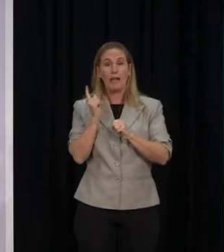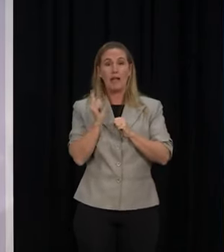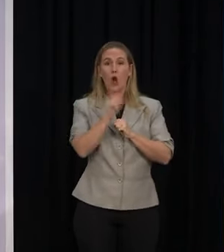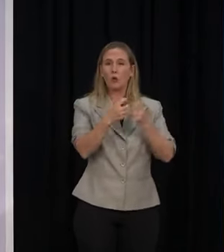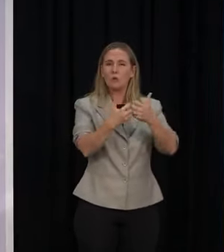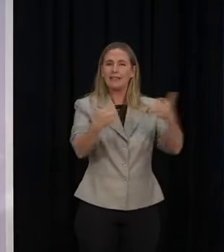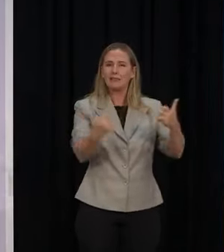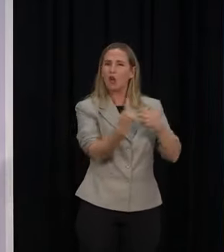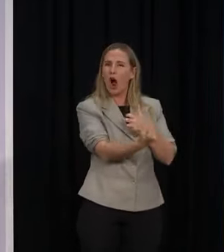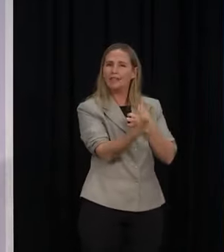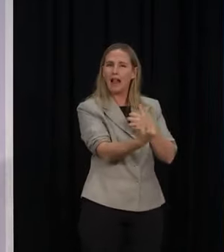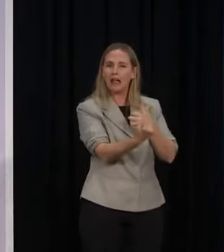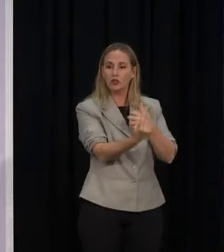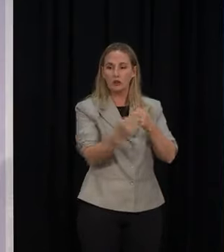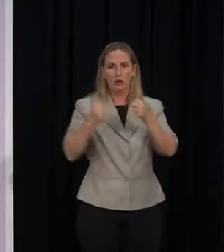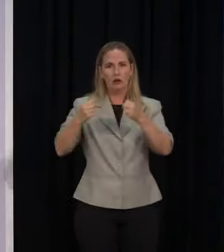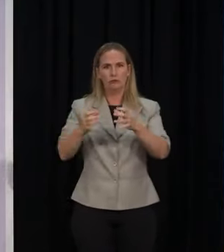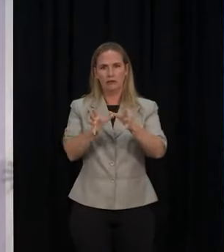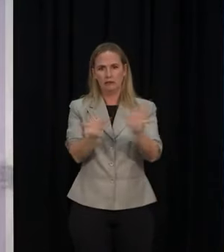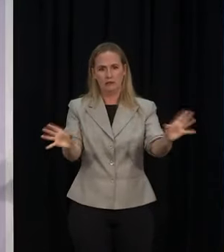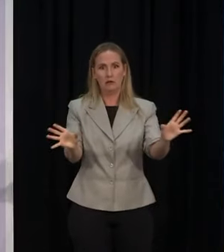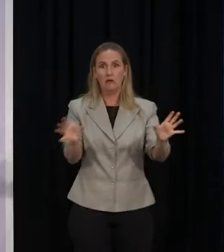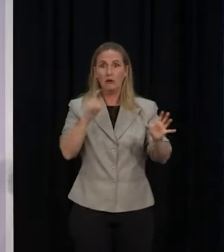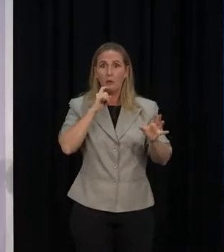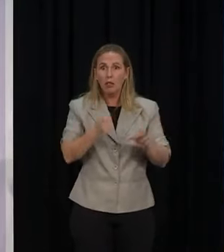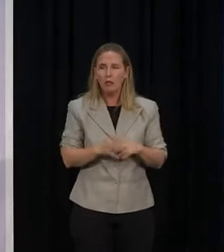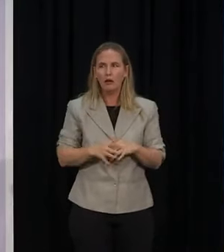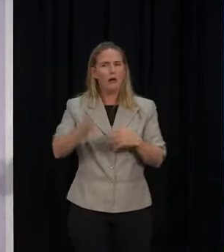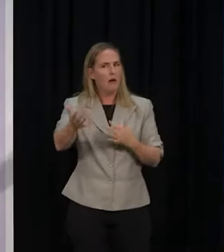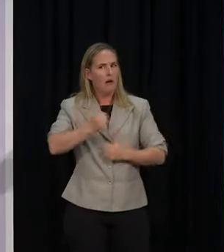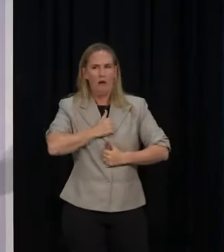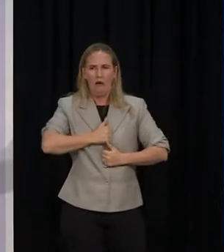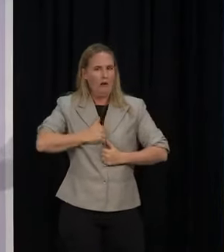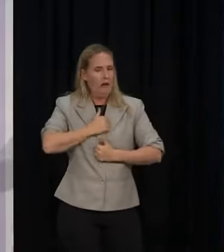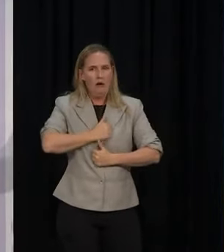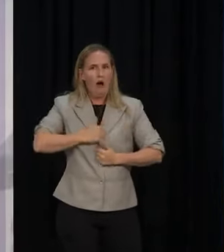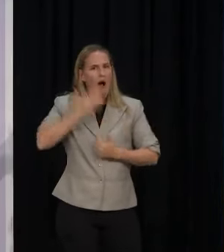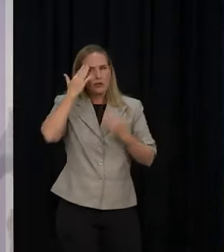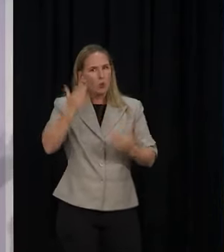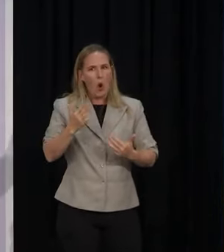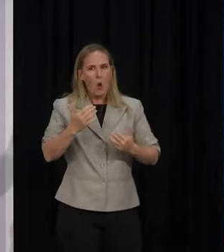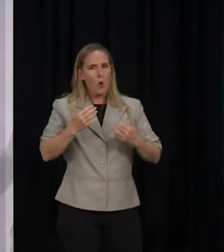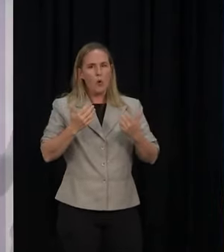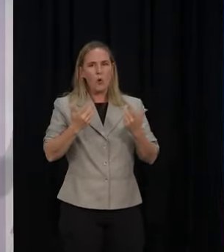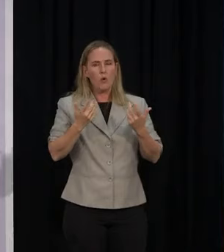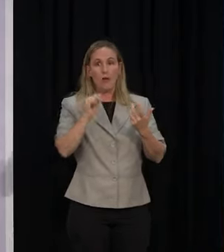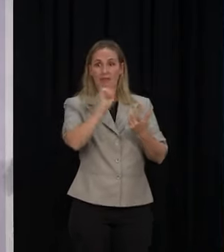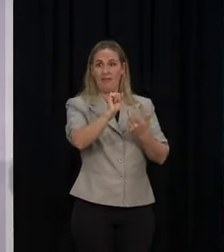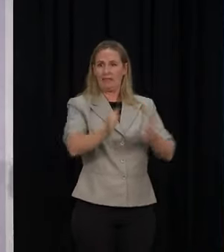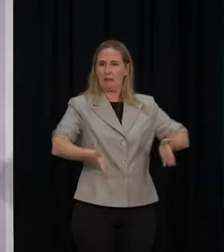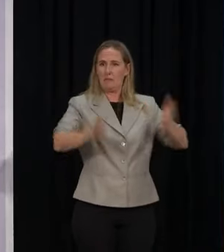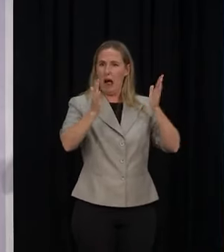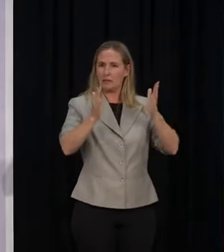forgive me. I can't give you the exact protocols that corrections are using for COVID positive inmates. I do know that we have been